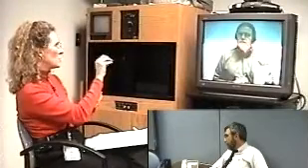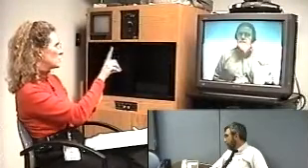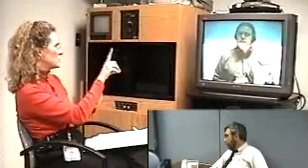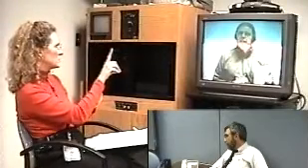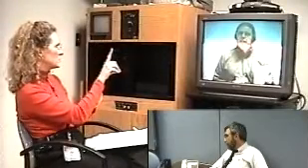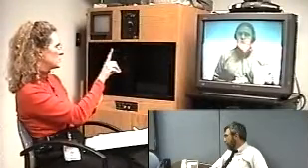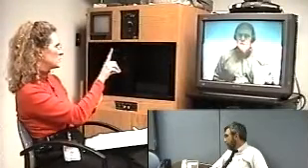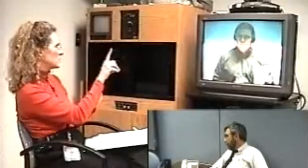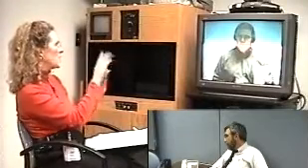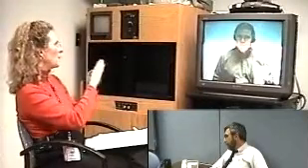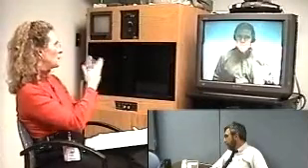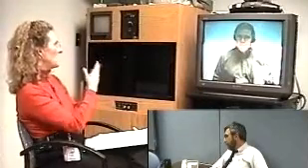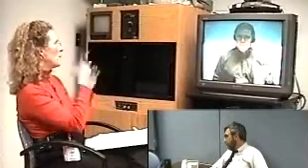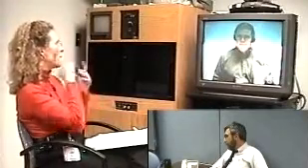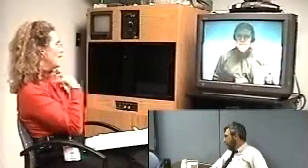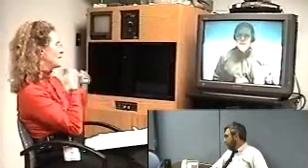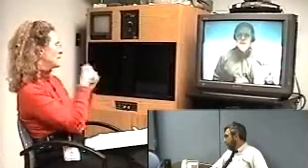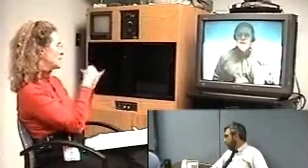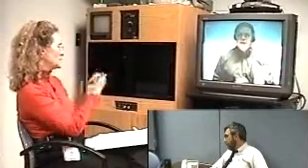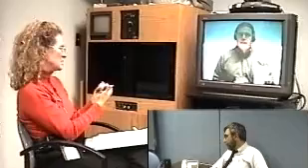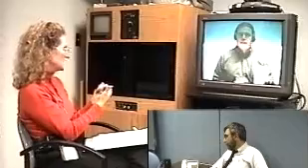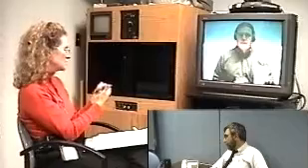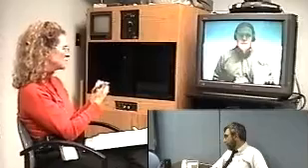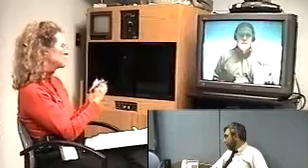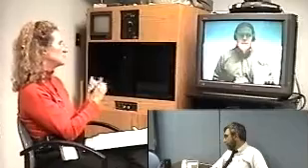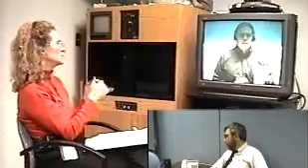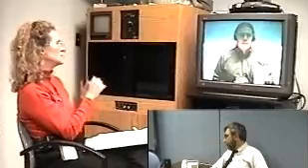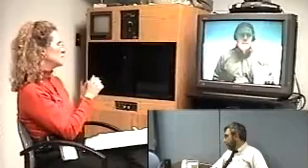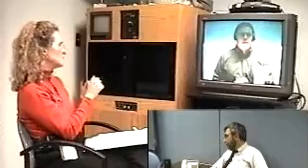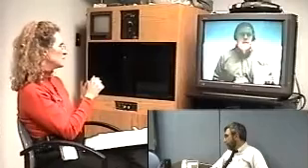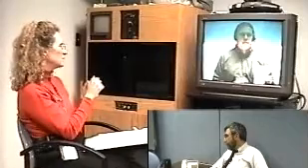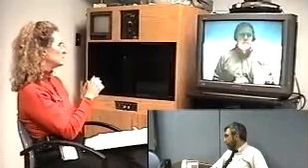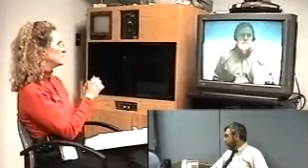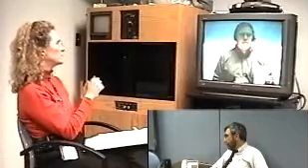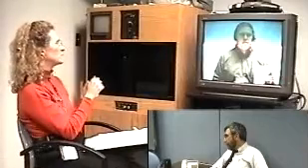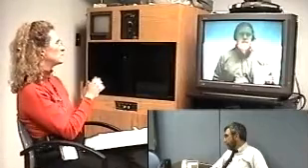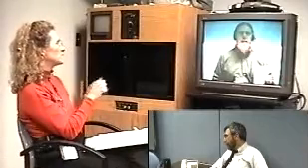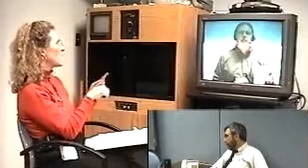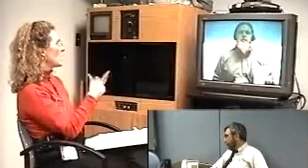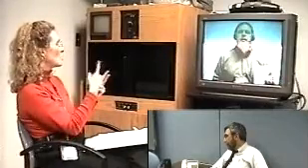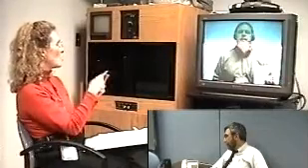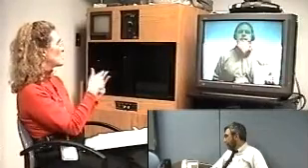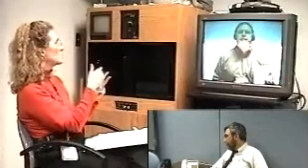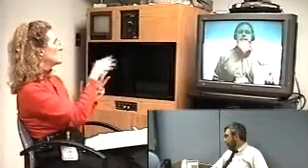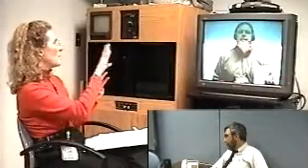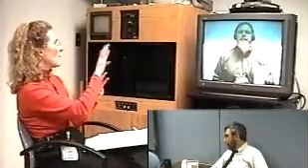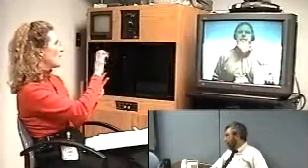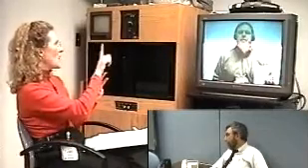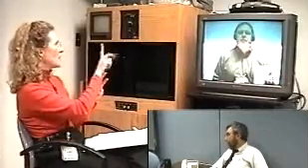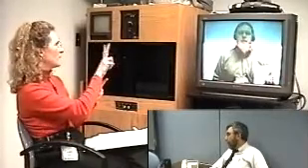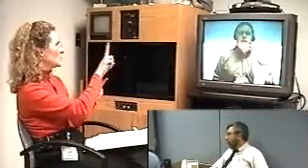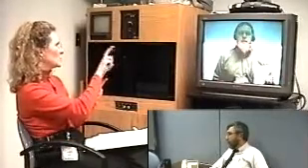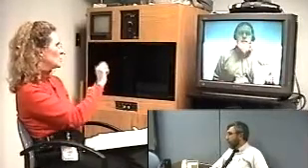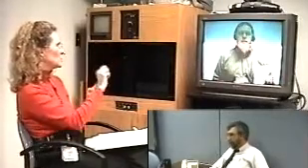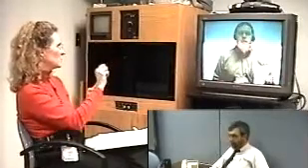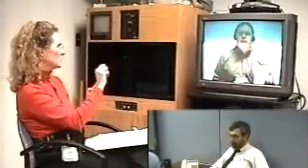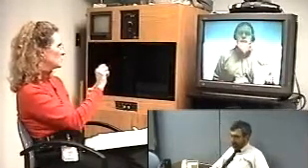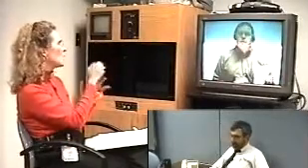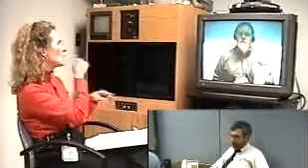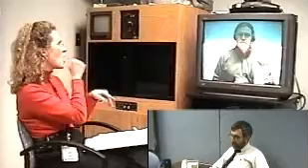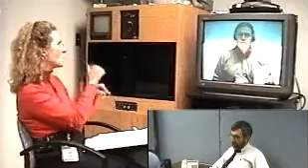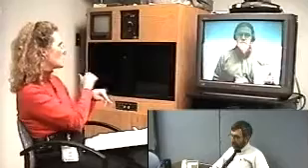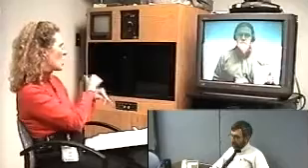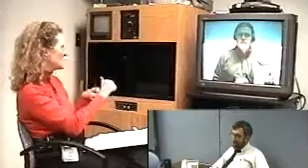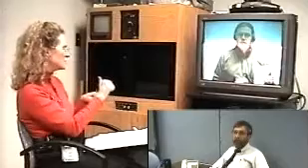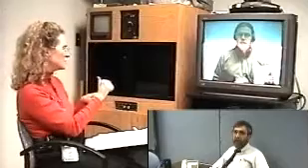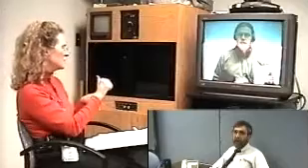One of them is in Lakewood. There would be the Spatnal Health Agency there. Another one would